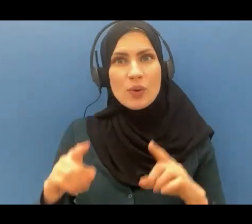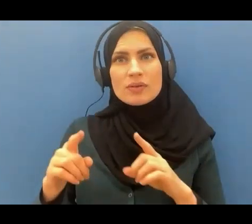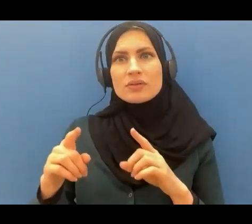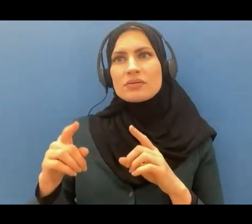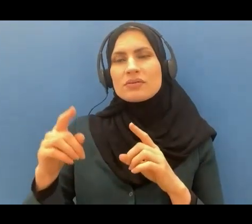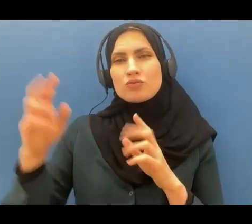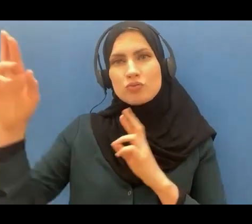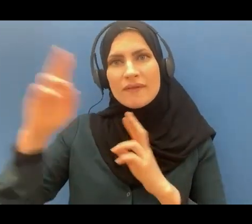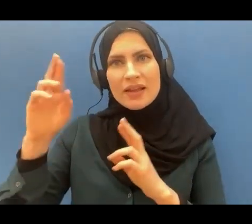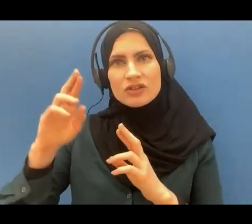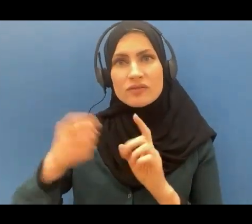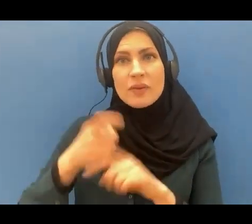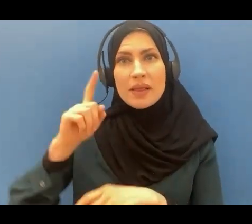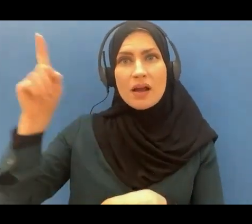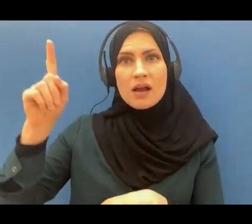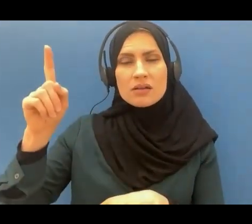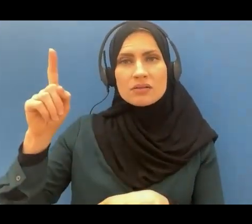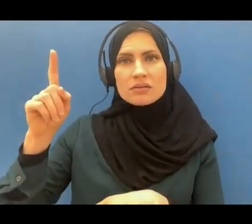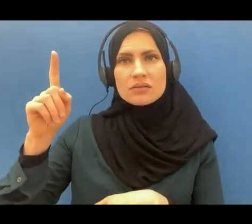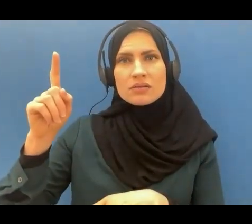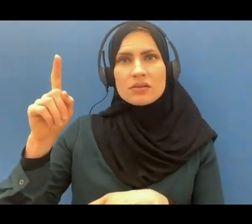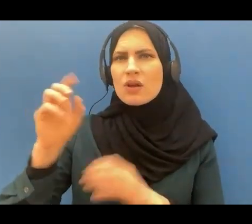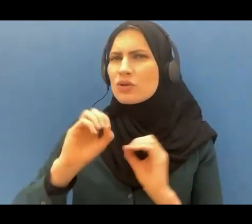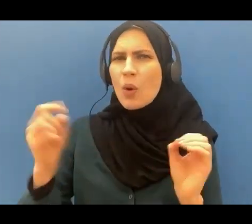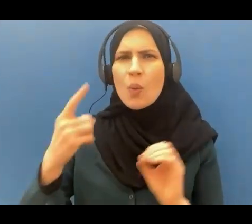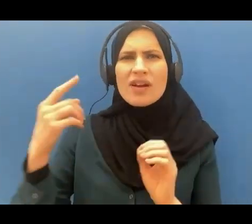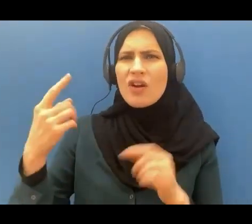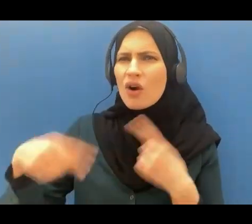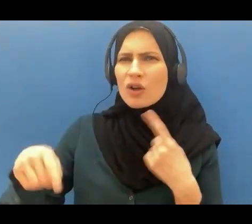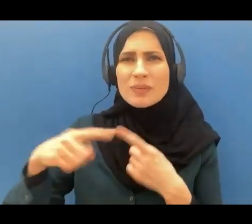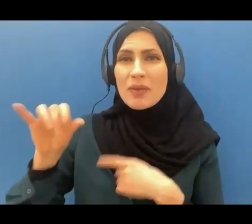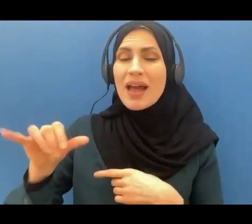but those who disbelieve those are the ones who argue with Allah